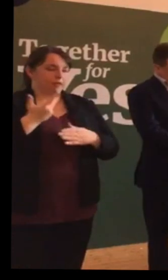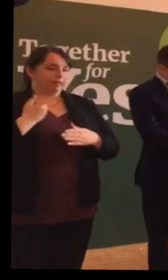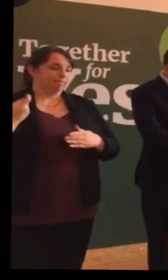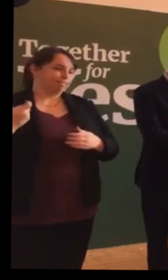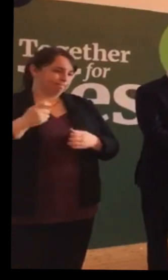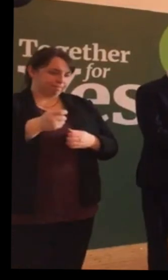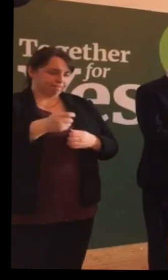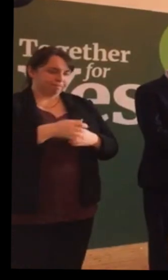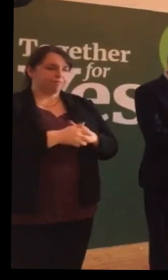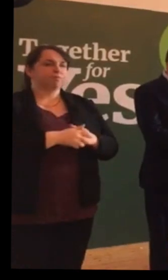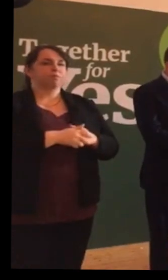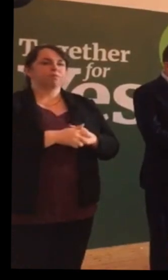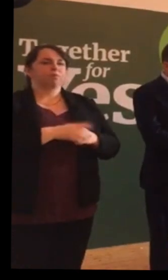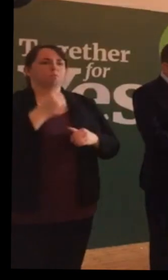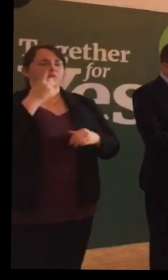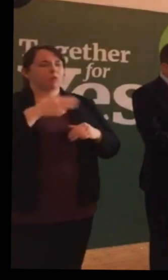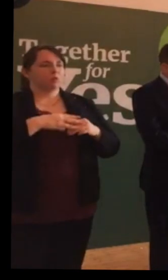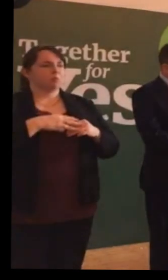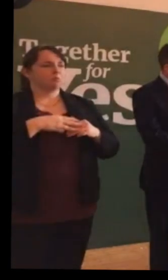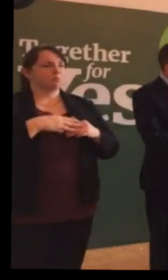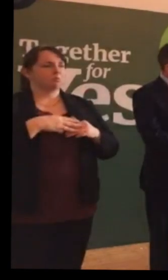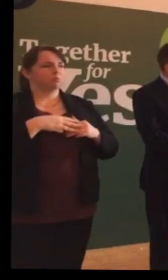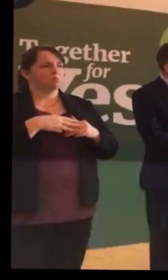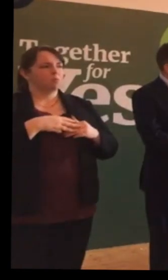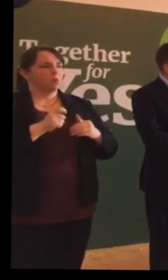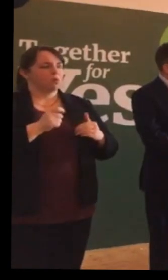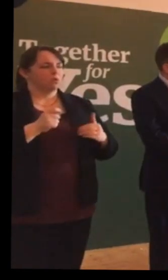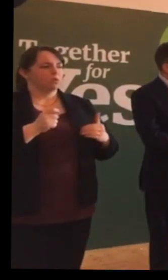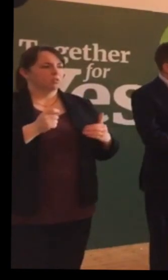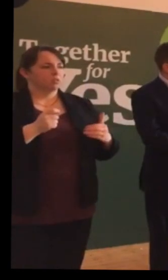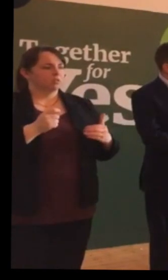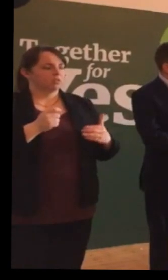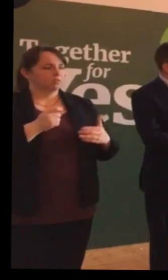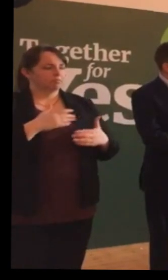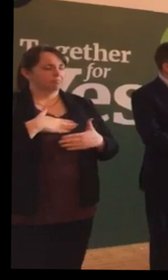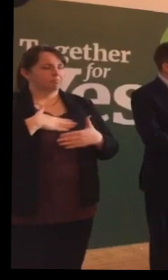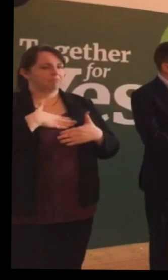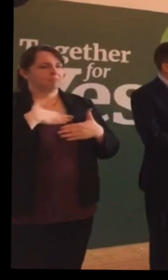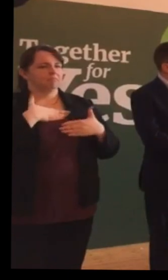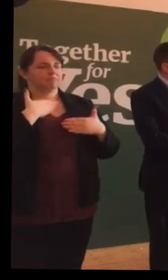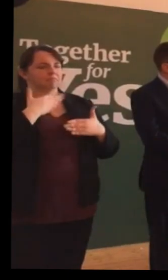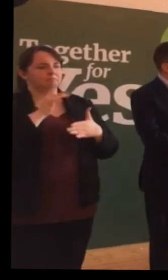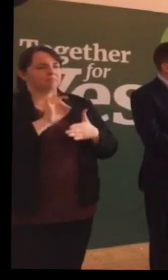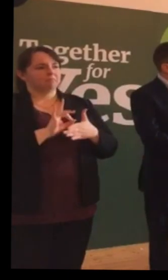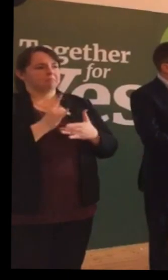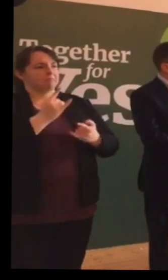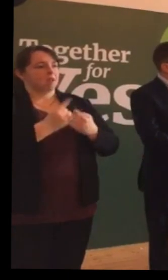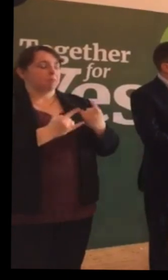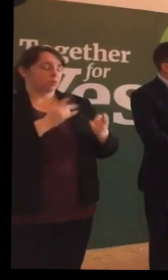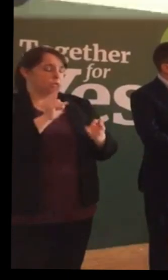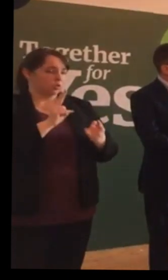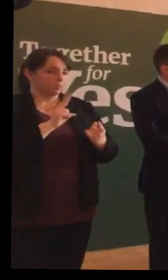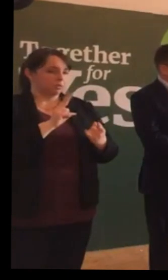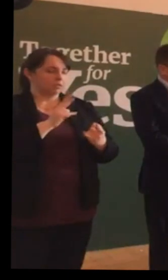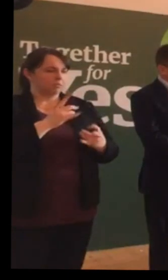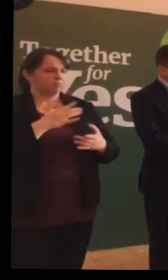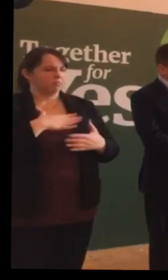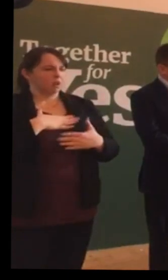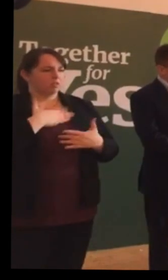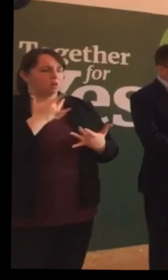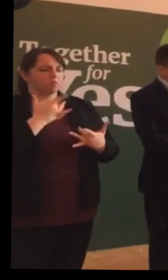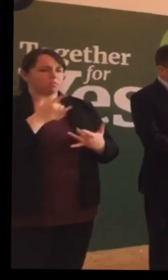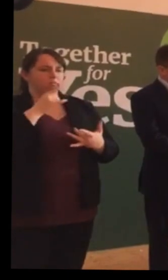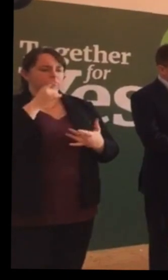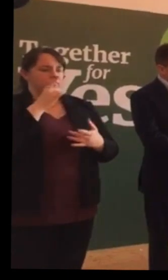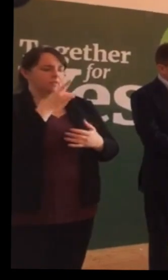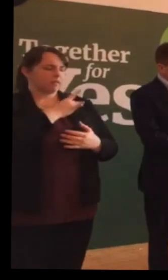And one of the most surprising things, it shouldn't have been, one of the most surprising things, was the kindness, the